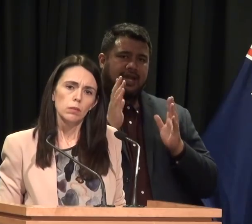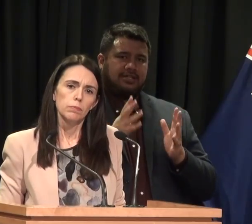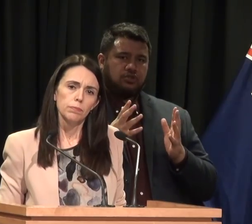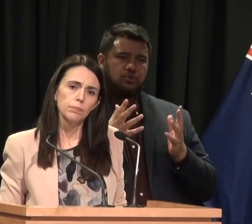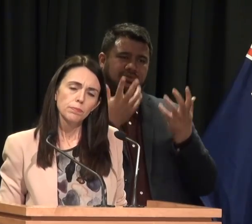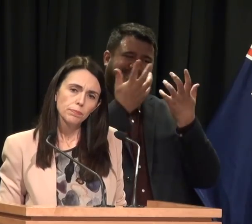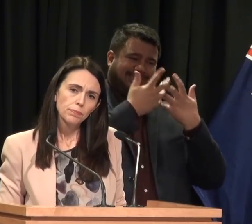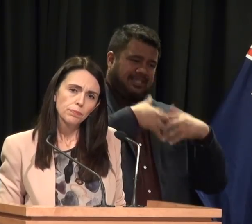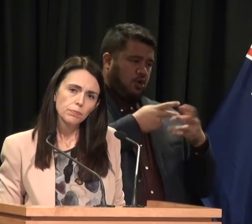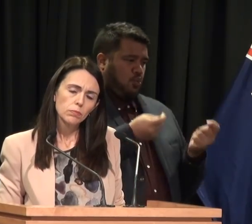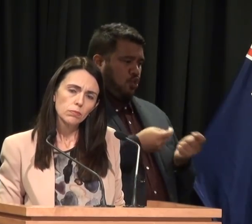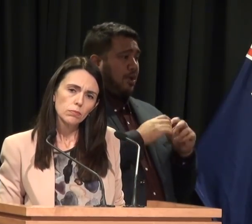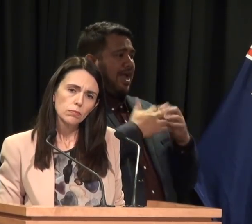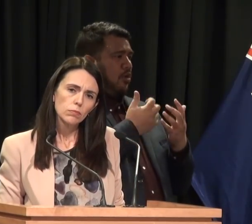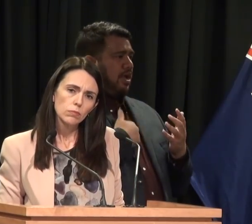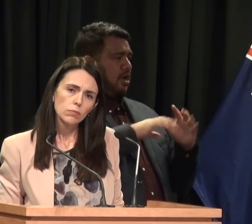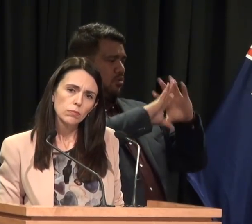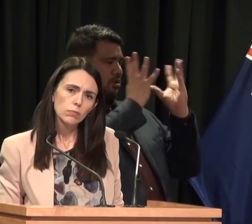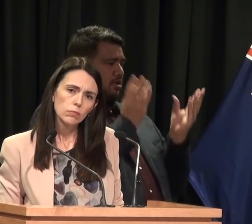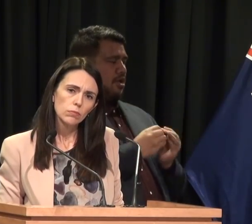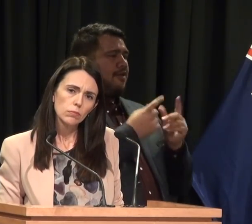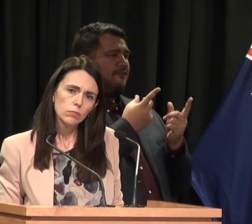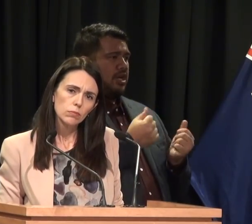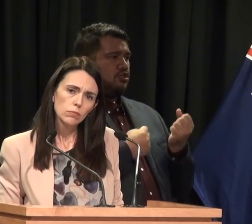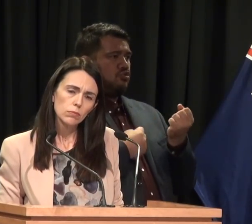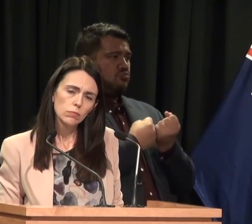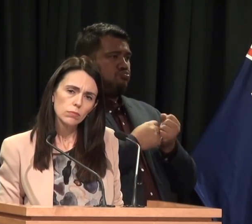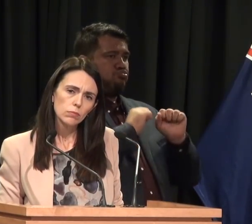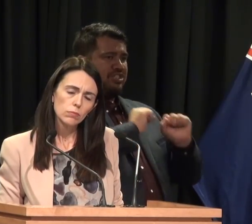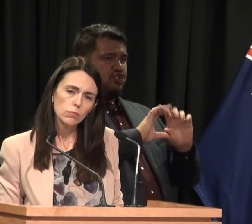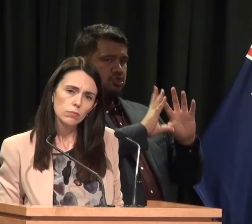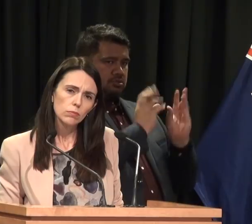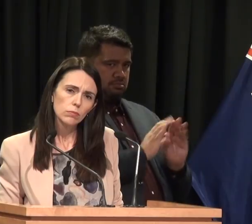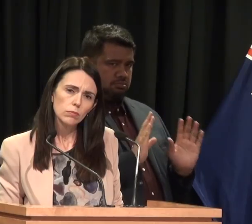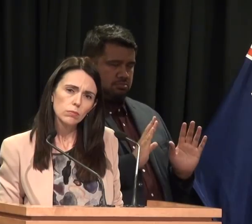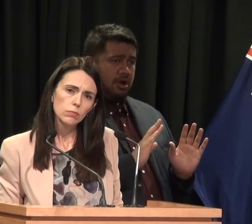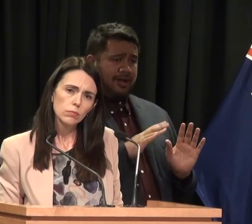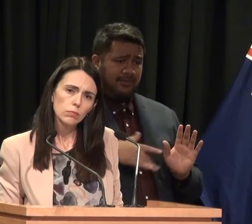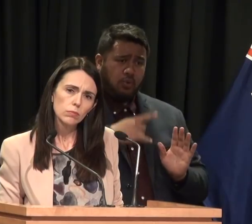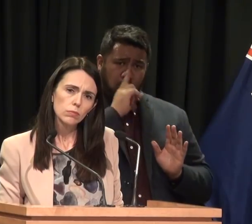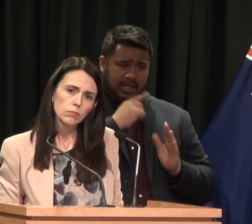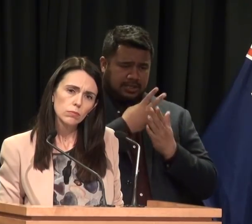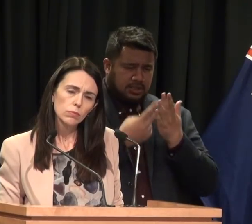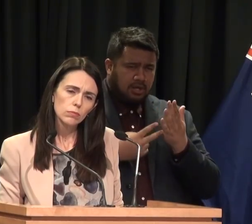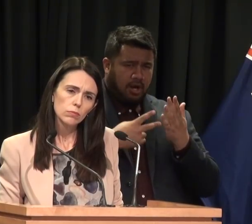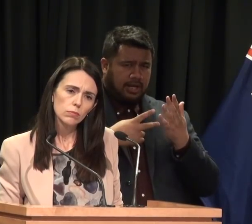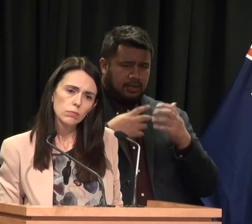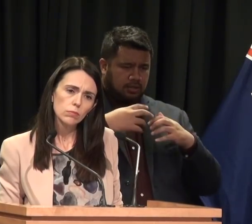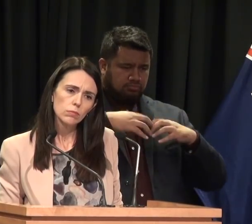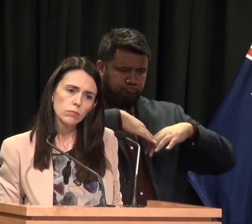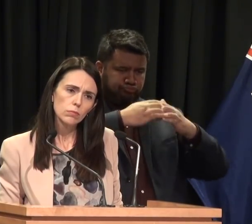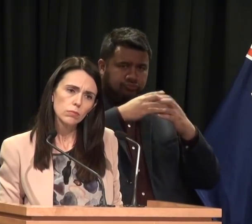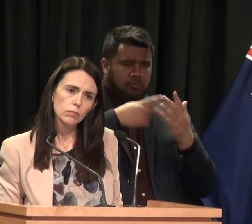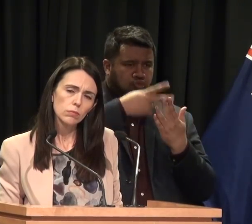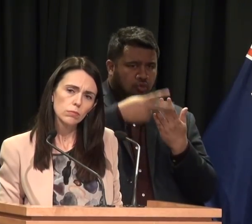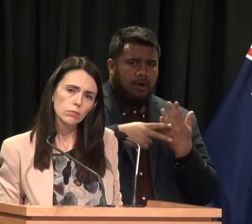of what makes a financial safety net. And I'm confident that we can design a scheme as such that that wouldn't be necessary,